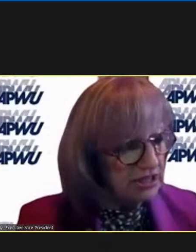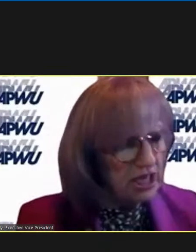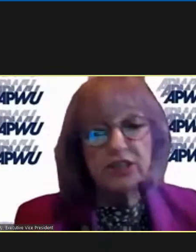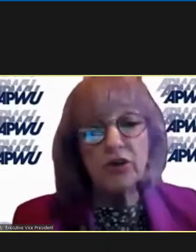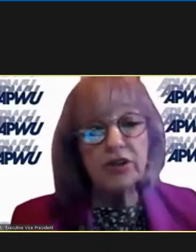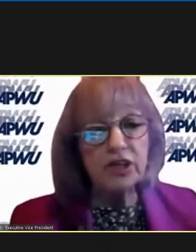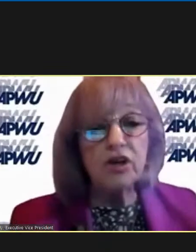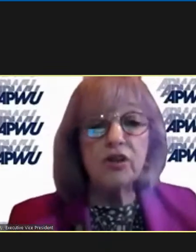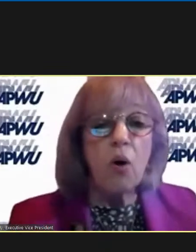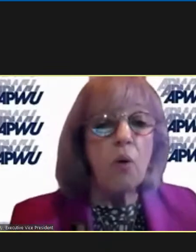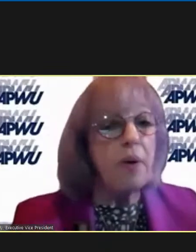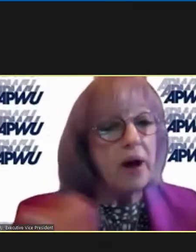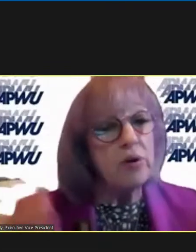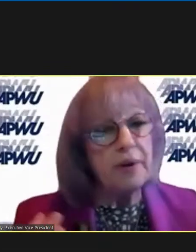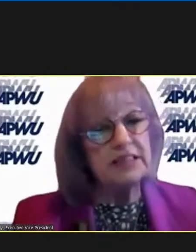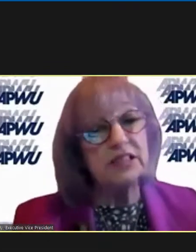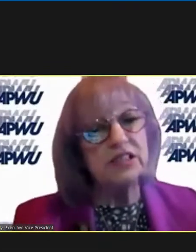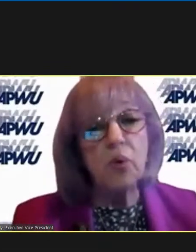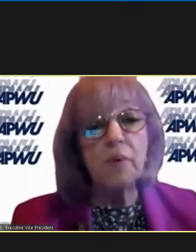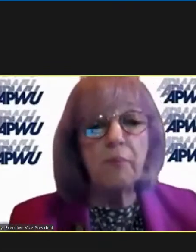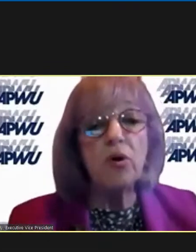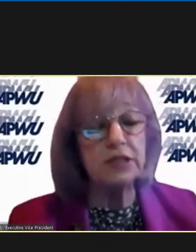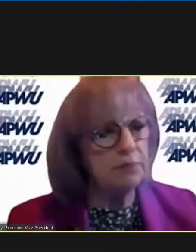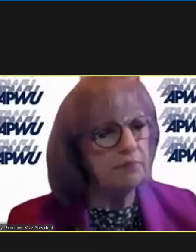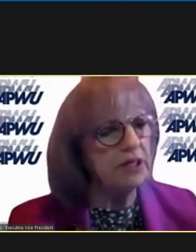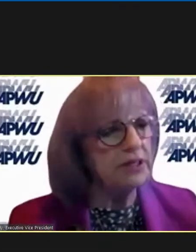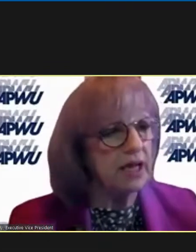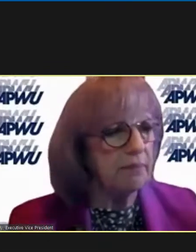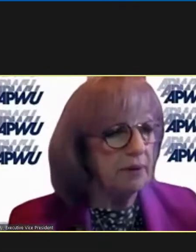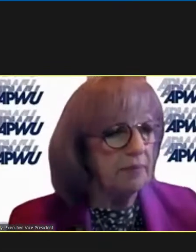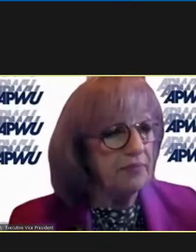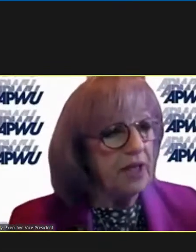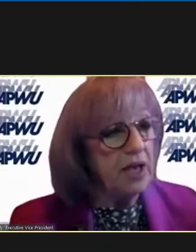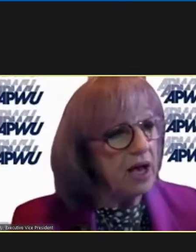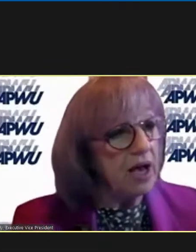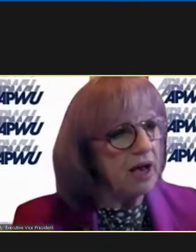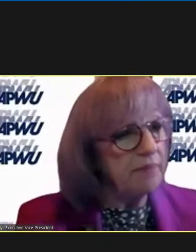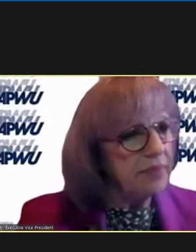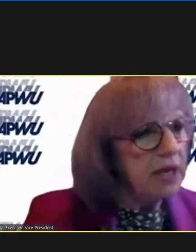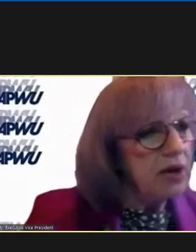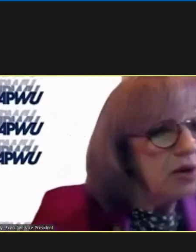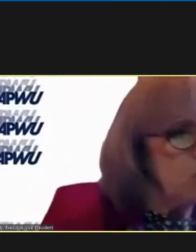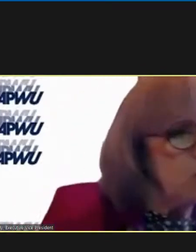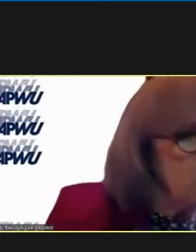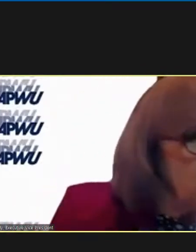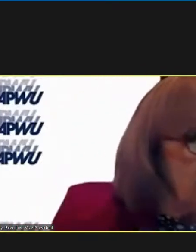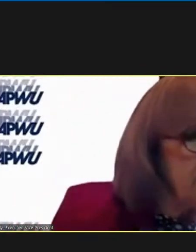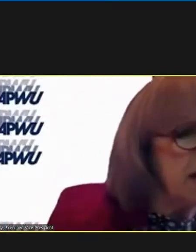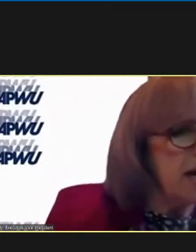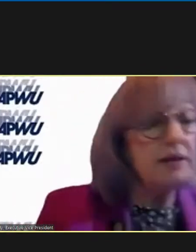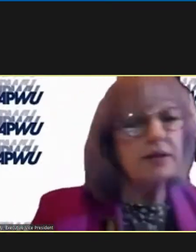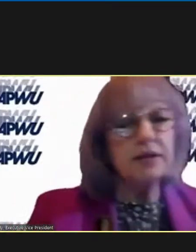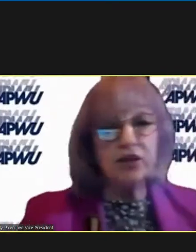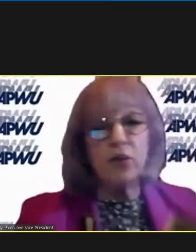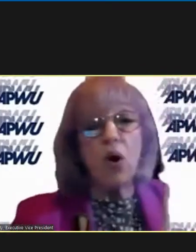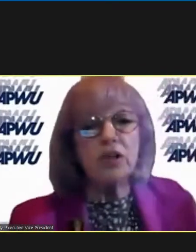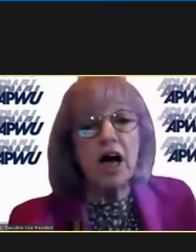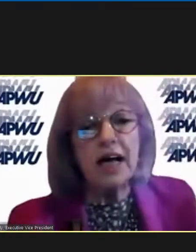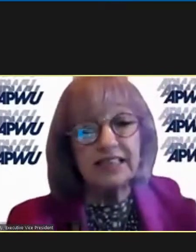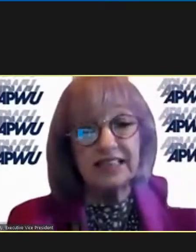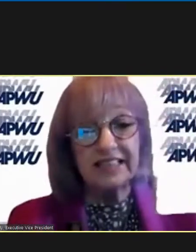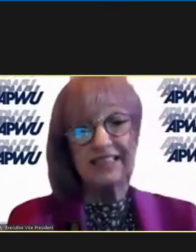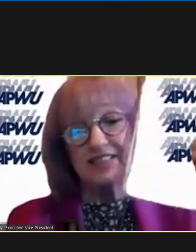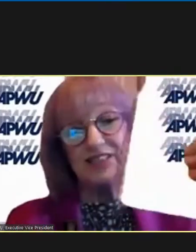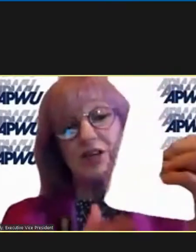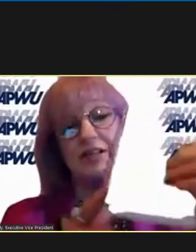extensions so you know the whole power base is so important to build up um when uh you